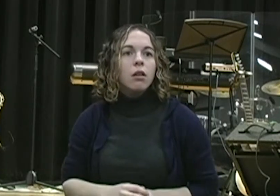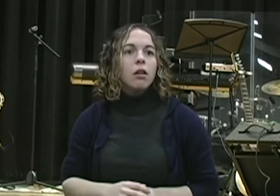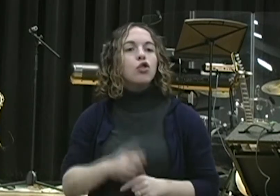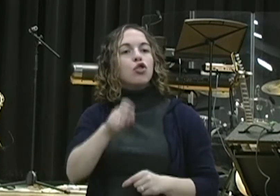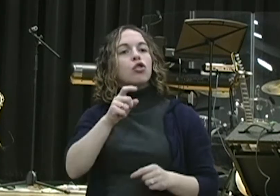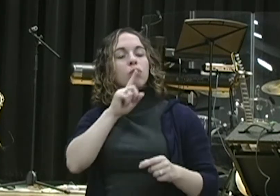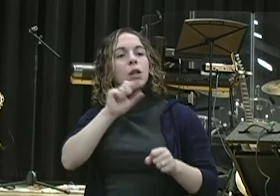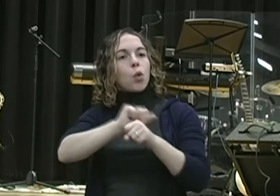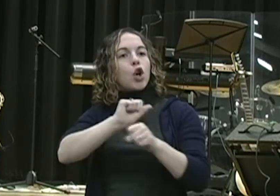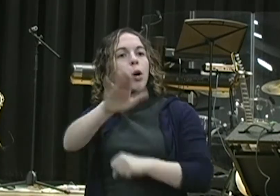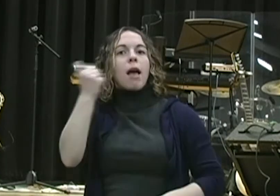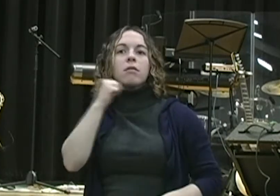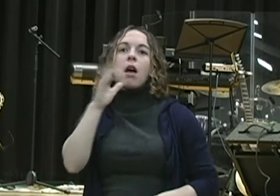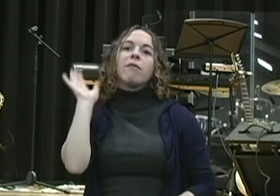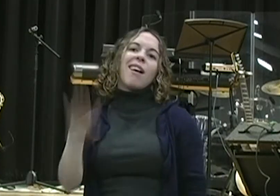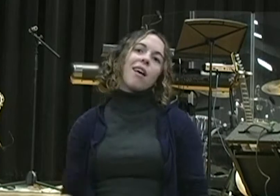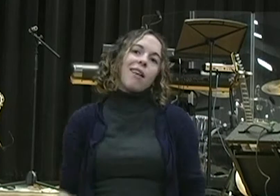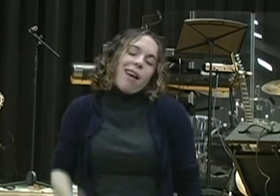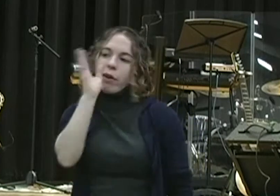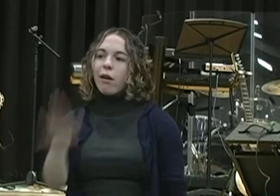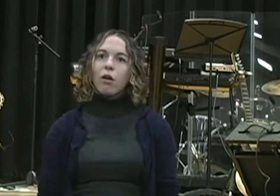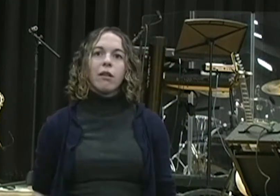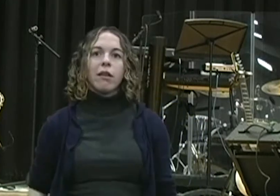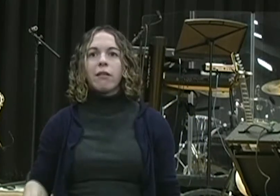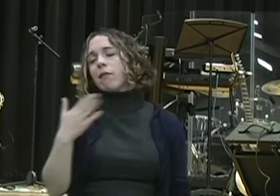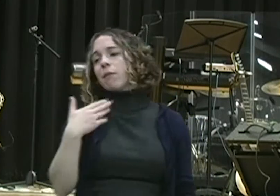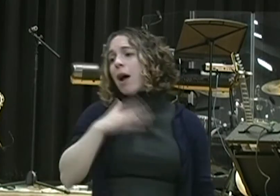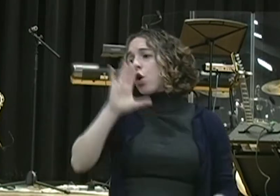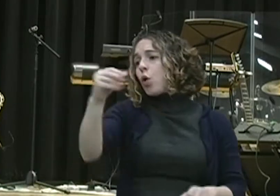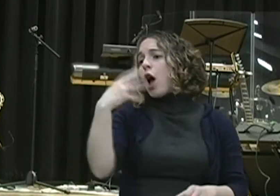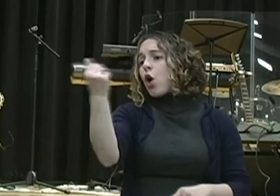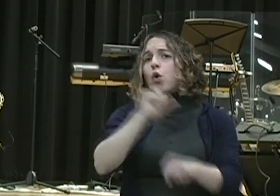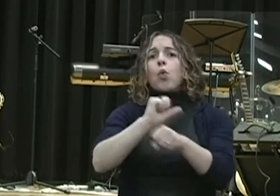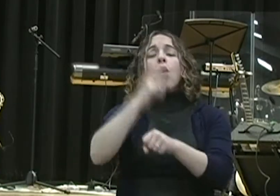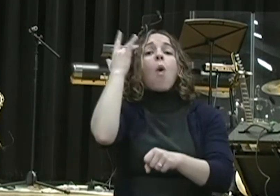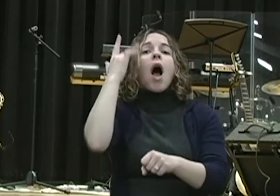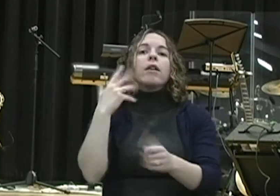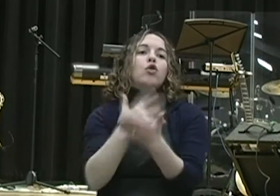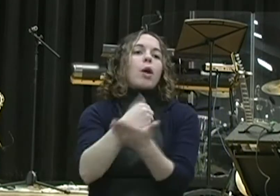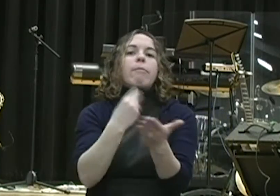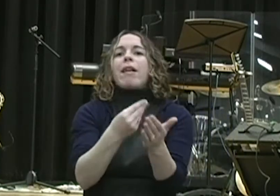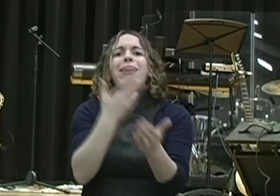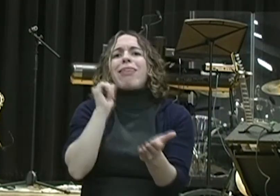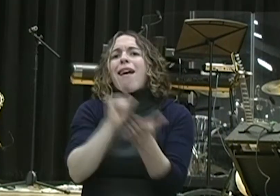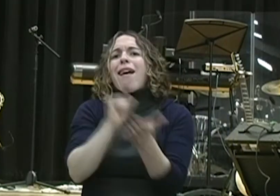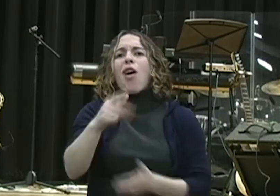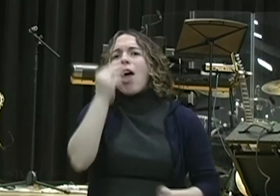construction worker, it will make you a better administrator, it will make you a better mother, it make you a better father. Whatever you do, whatever you invest in your life in,